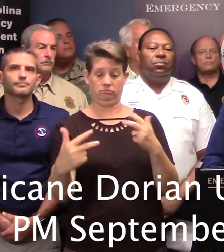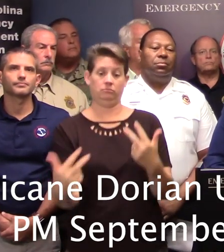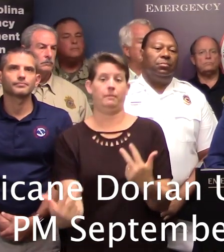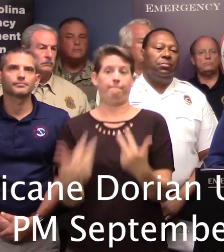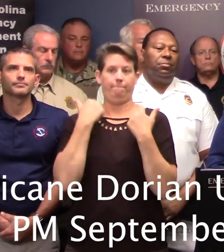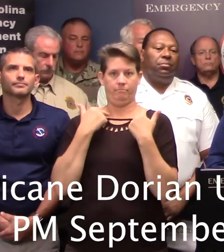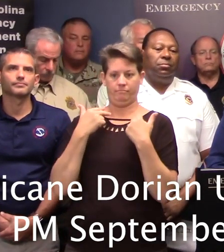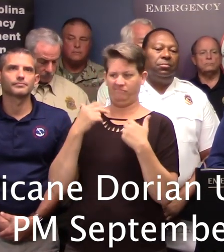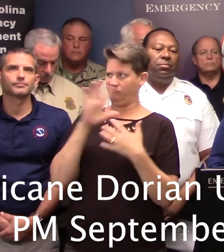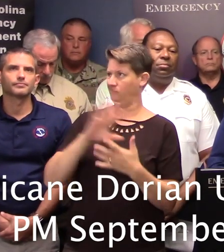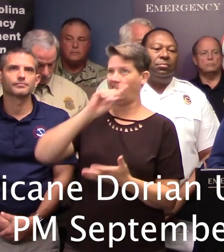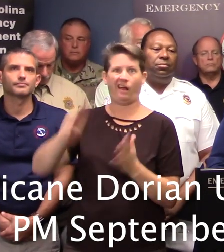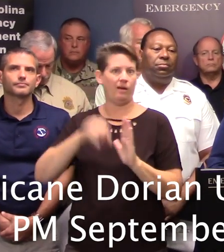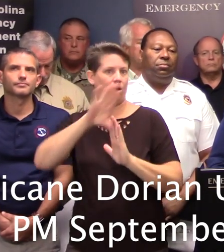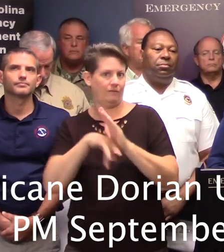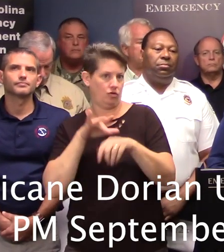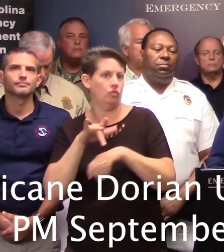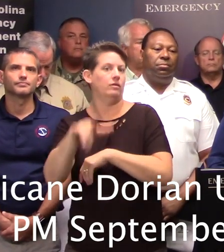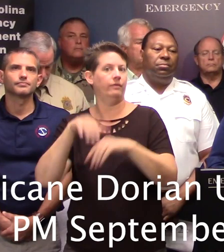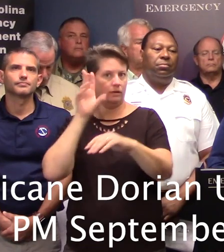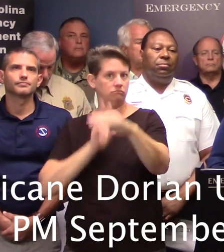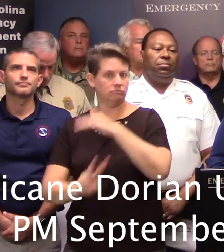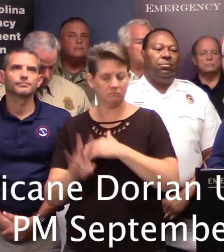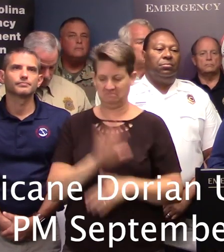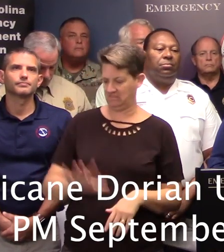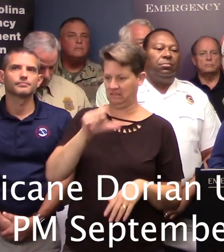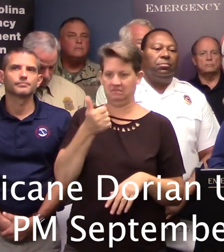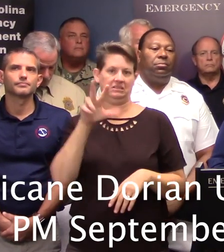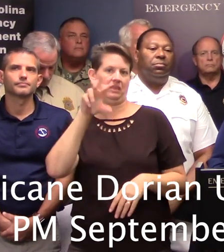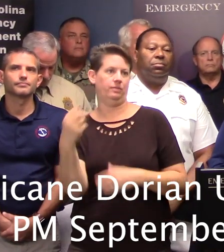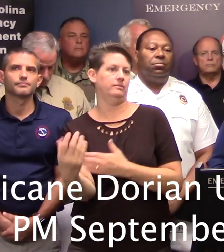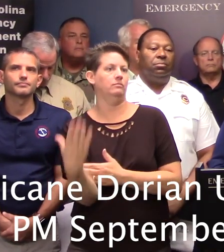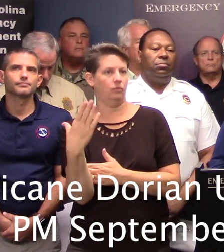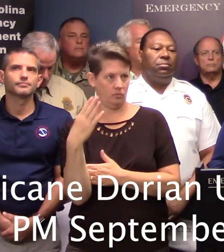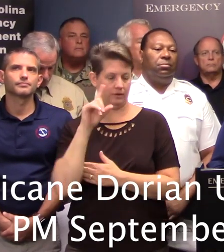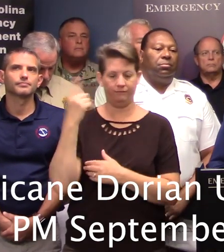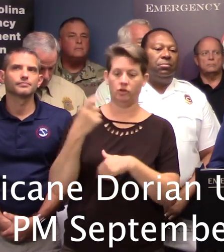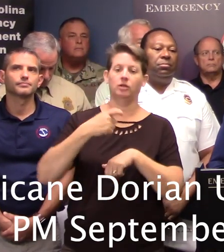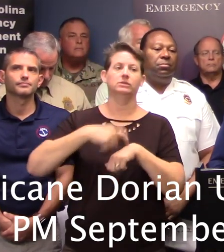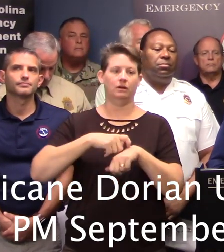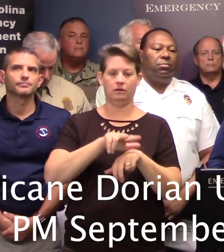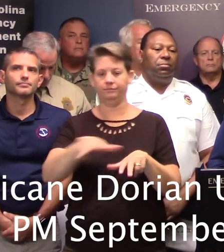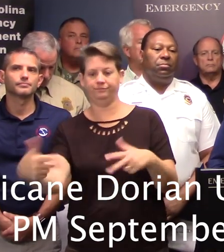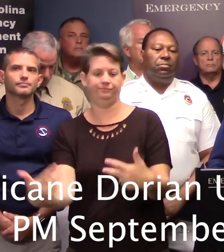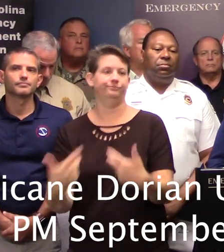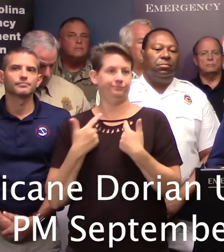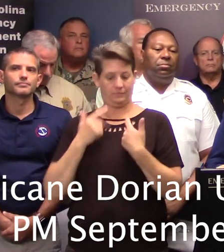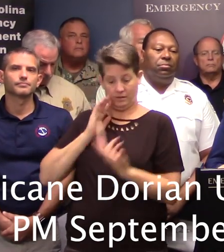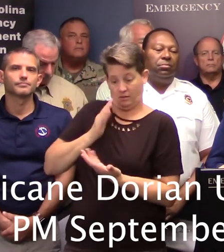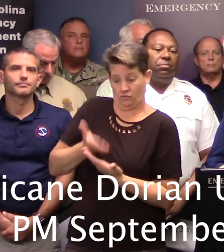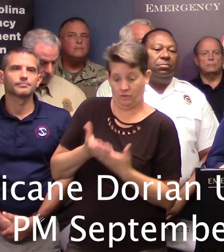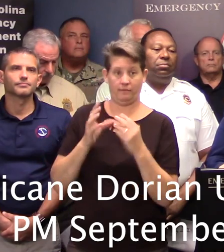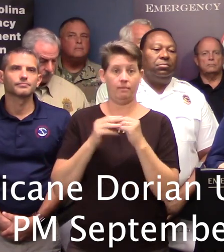nearly an hour and a half early at approximately 10.30 a.m. with those first cars arriving here in Columbia